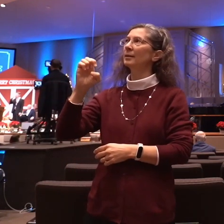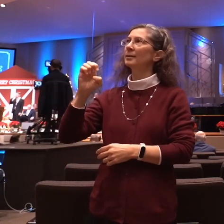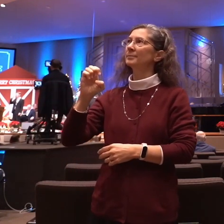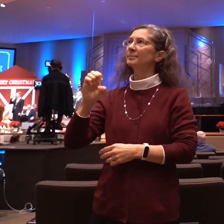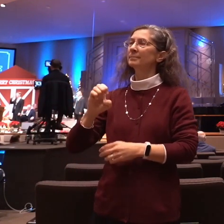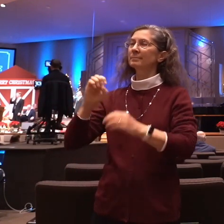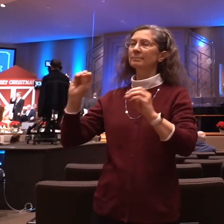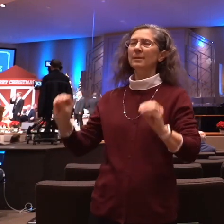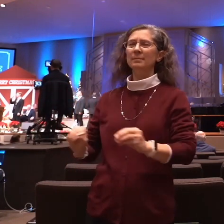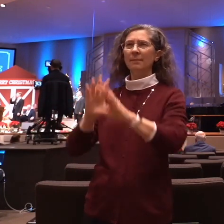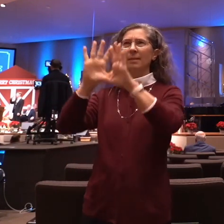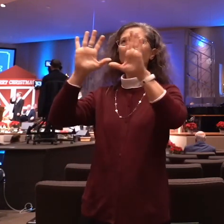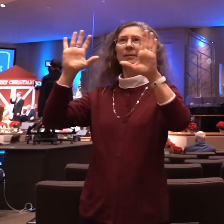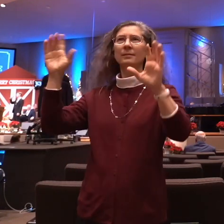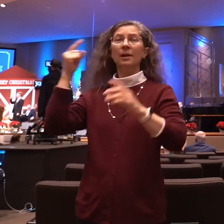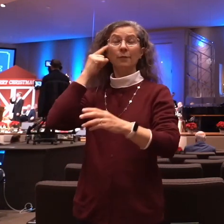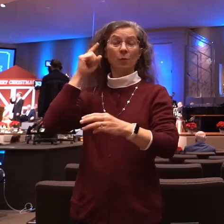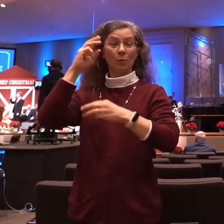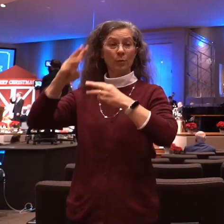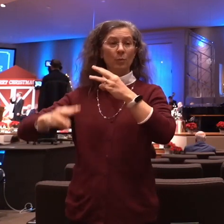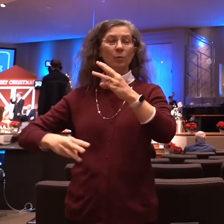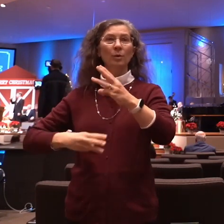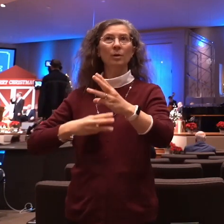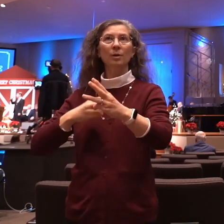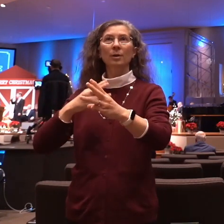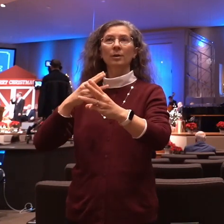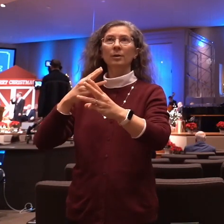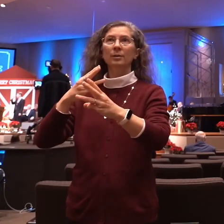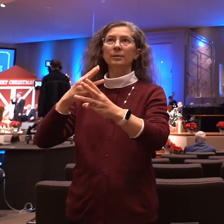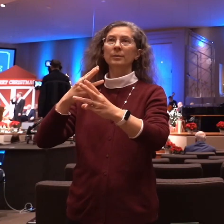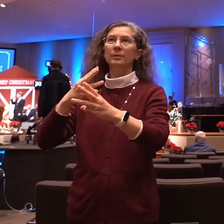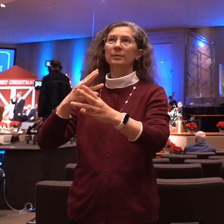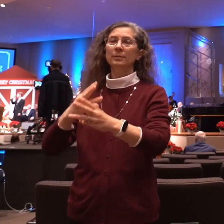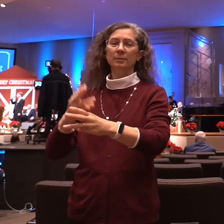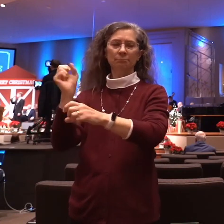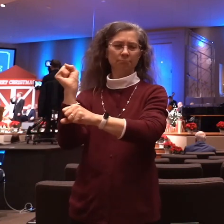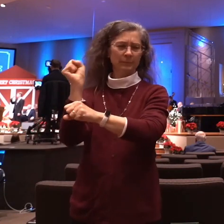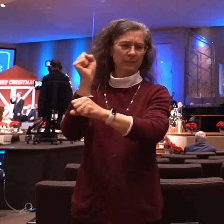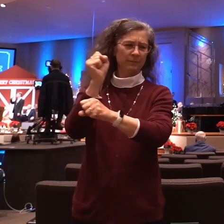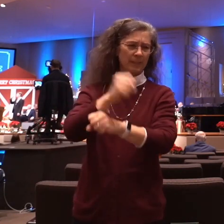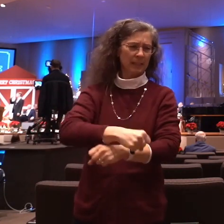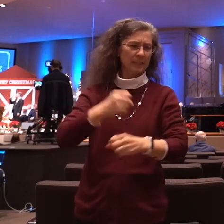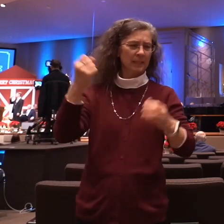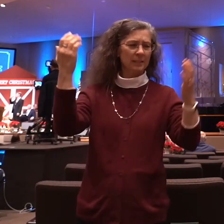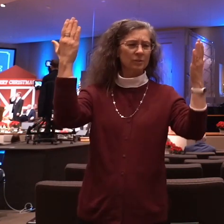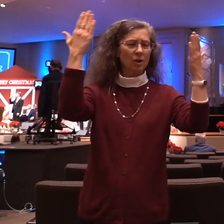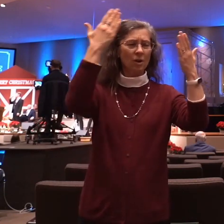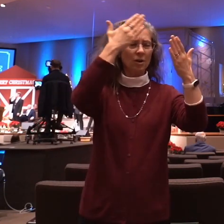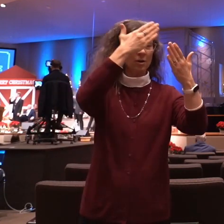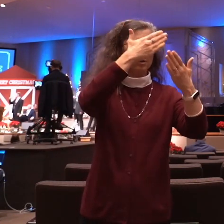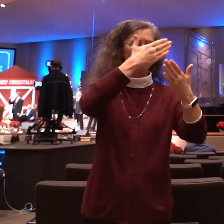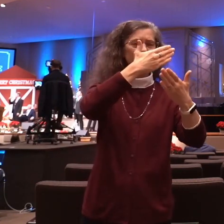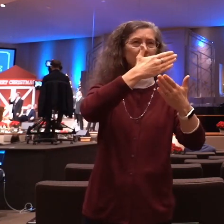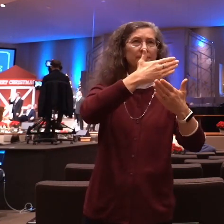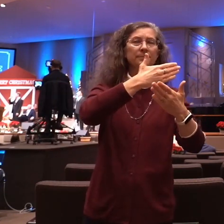light of the world Who broke through the darkness All